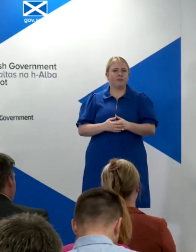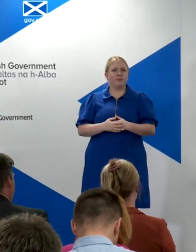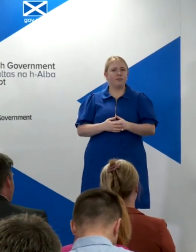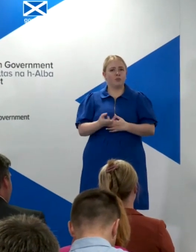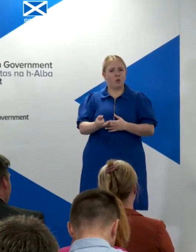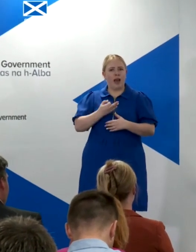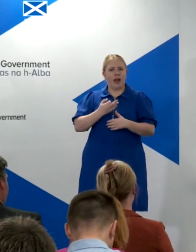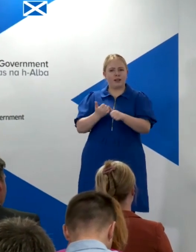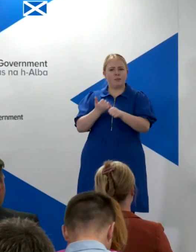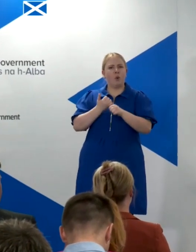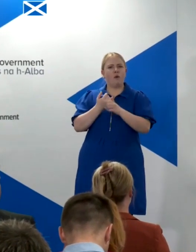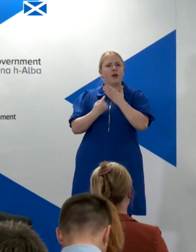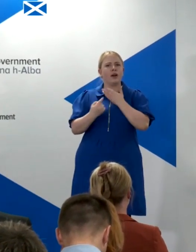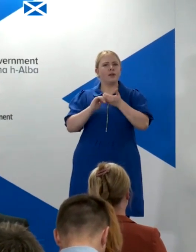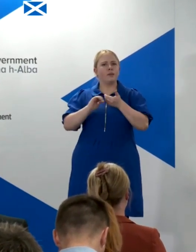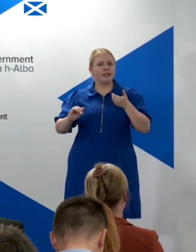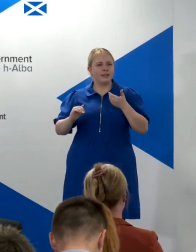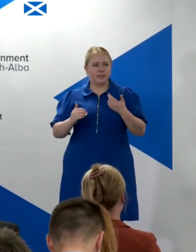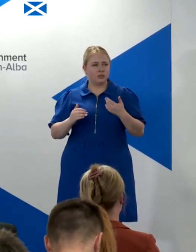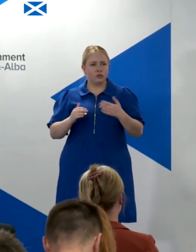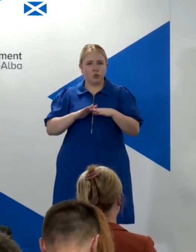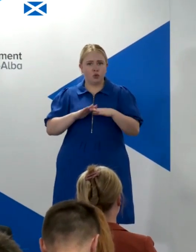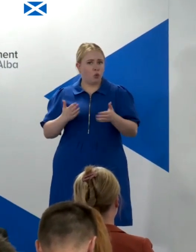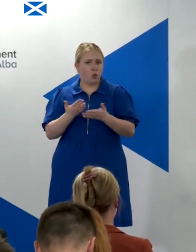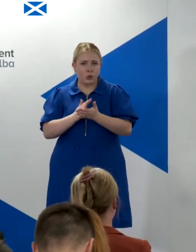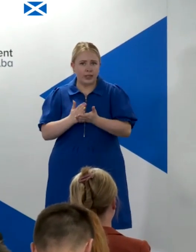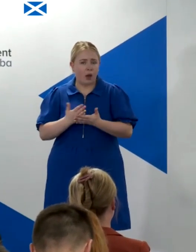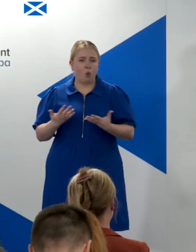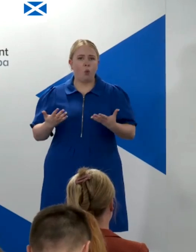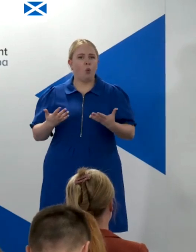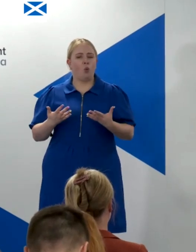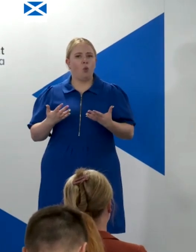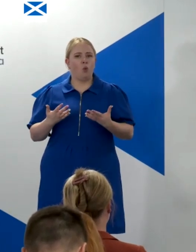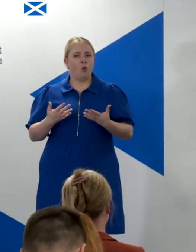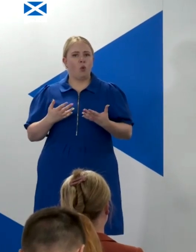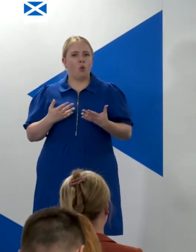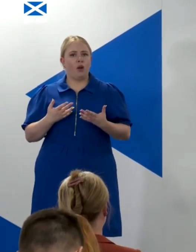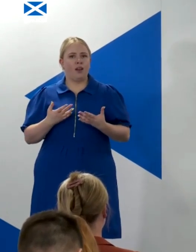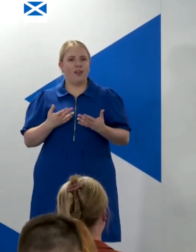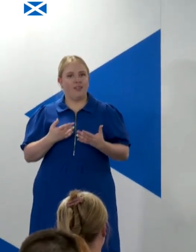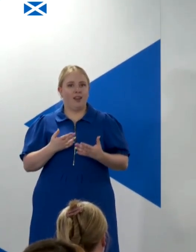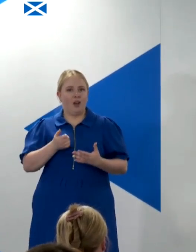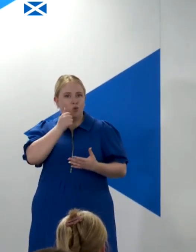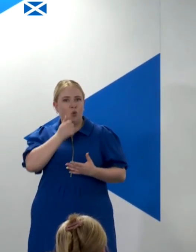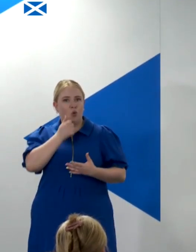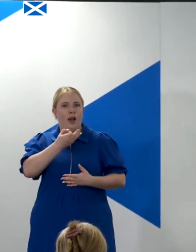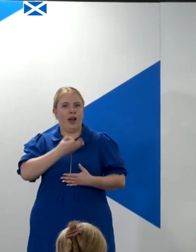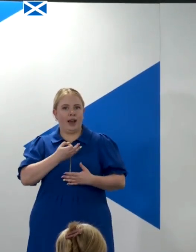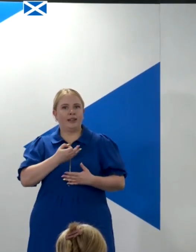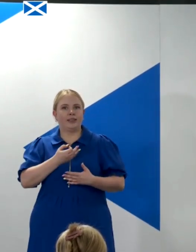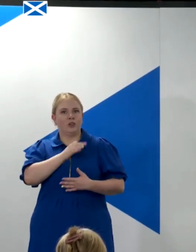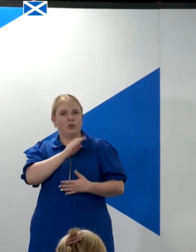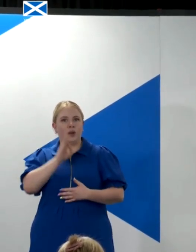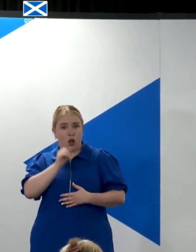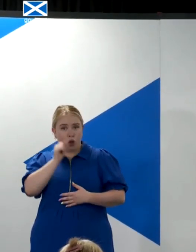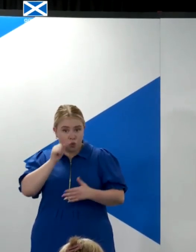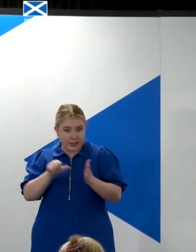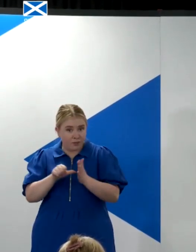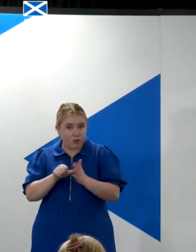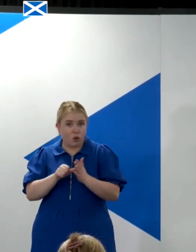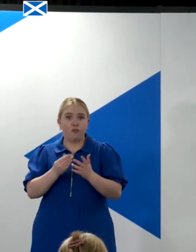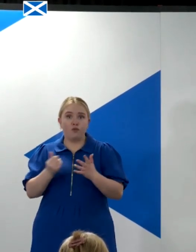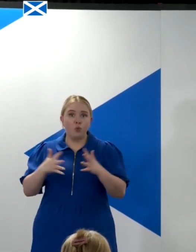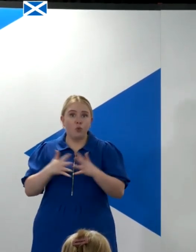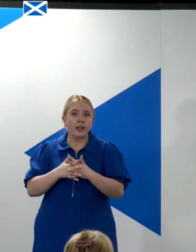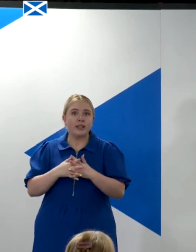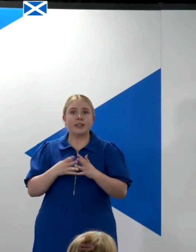no doubting at all, Peter, the premise of the question that these have been difficult weeks, months for the SNP, I'm not doubting